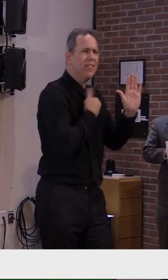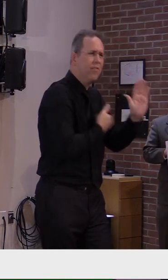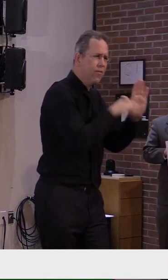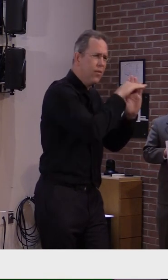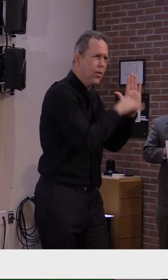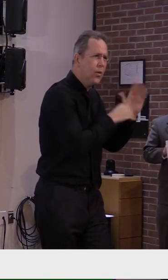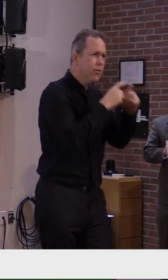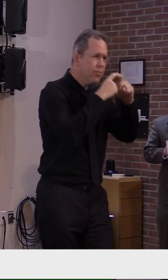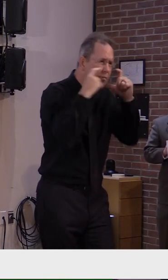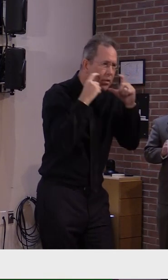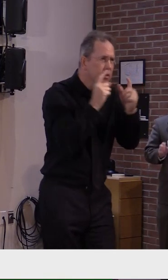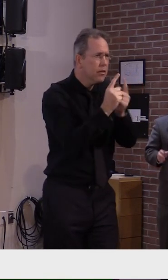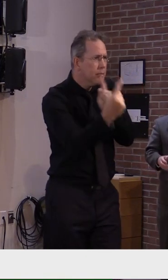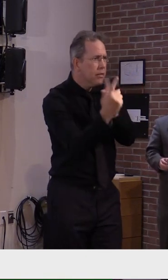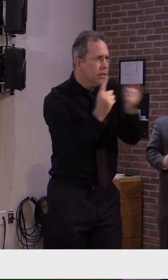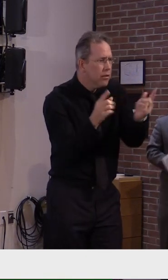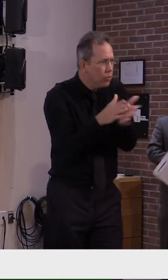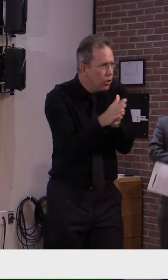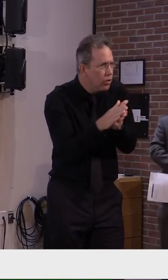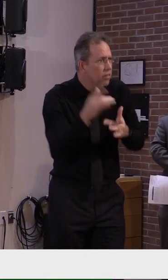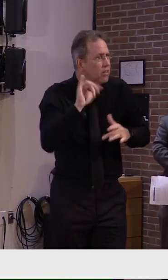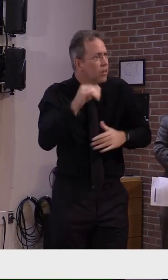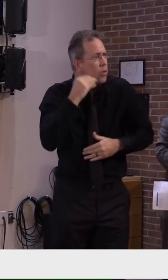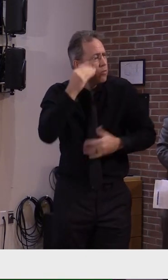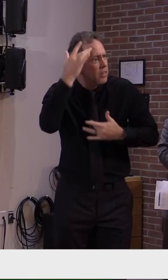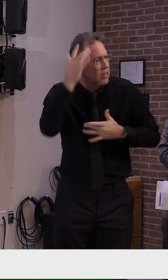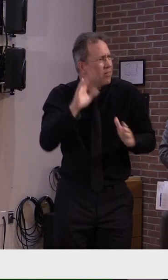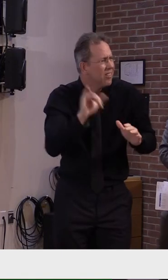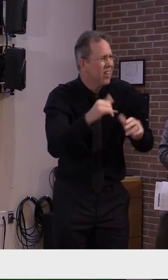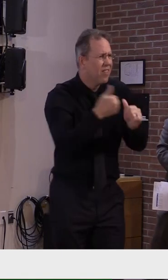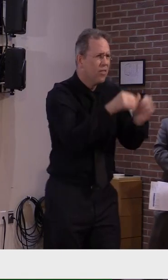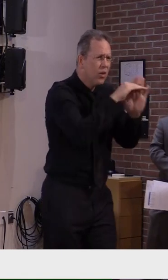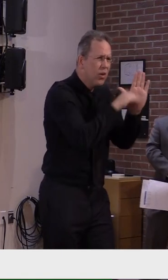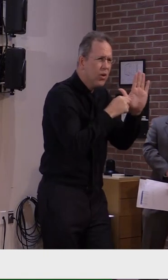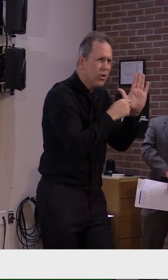I also want to speak to the skeptics again.